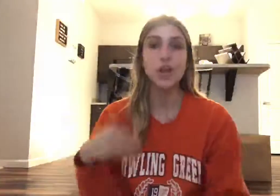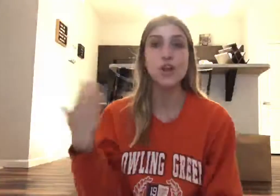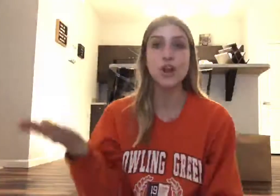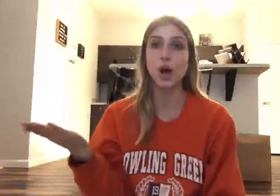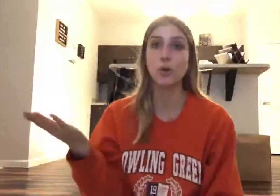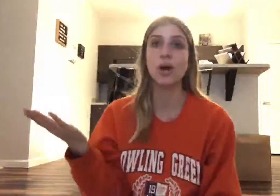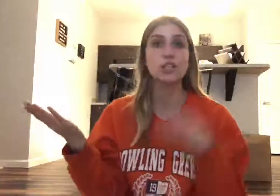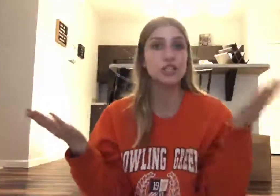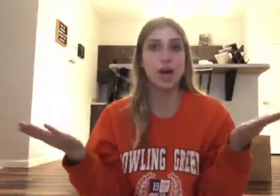No, show.